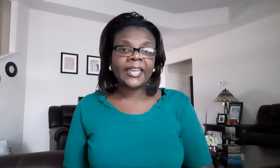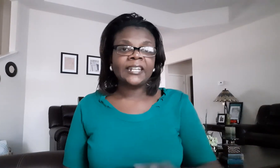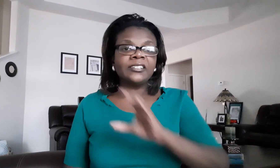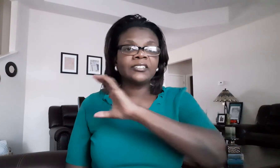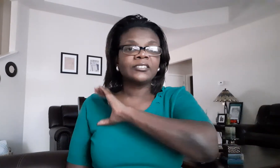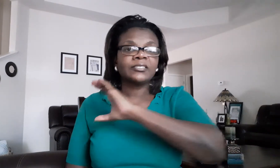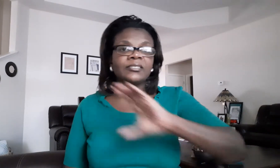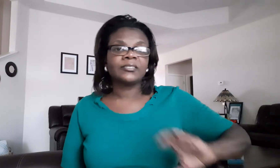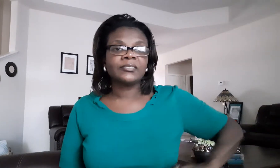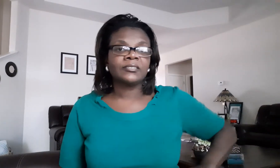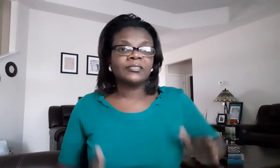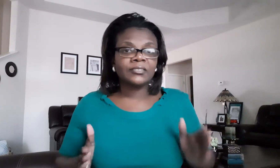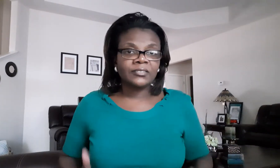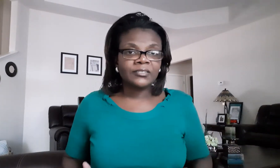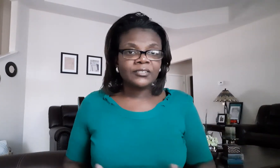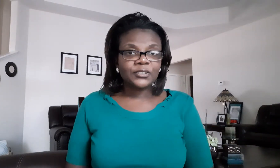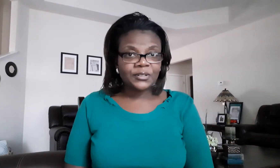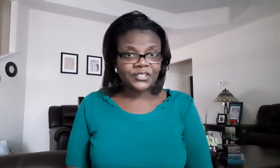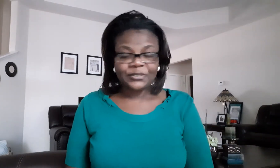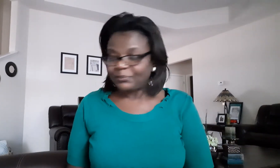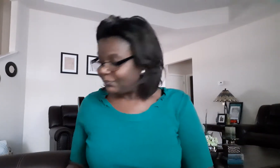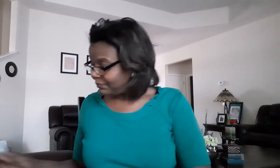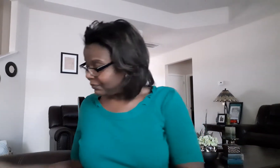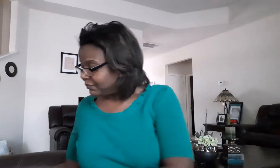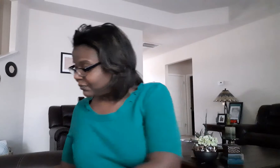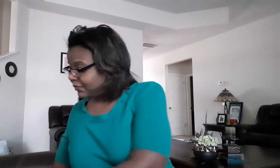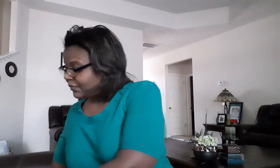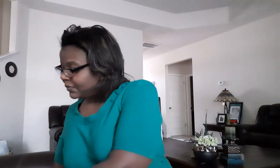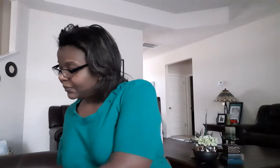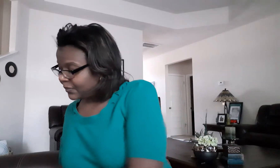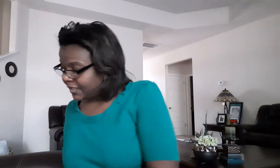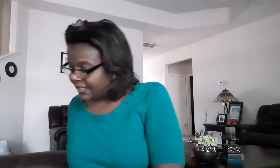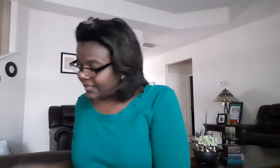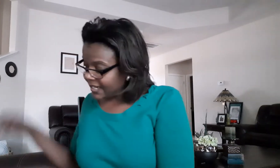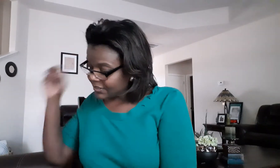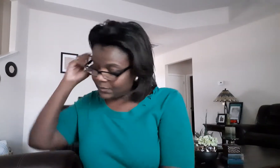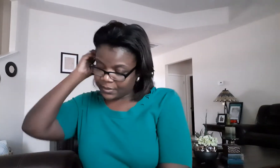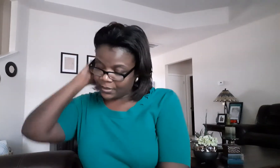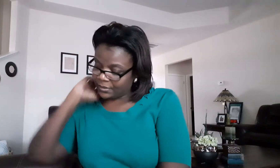christian next word